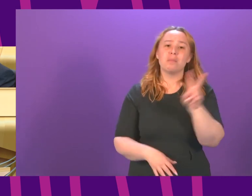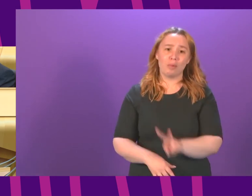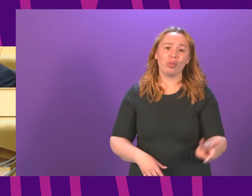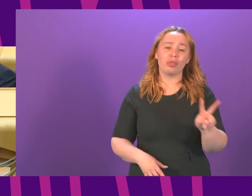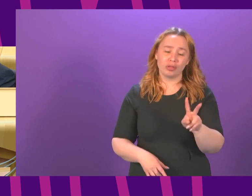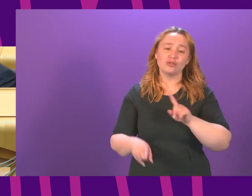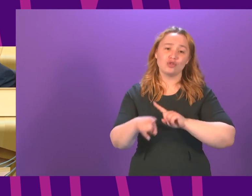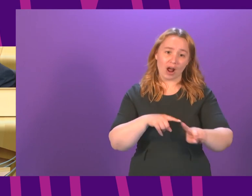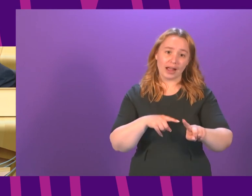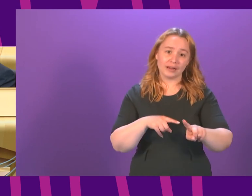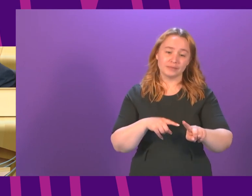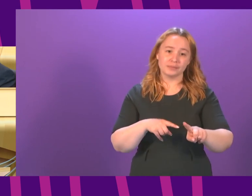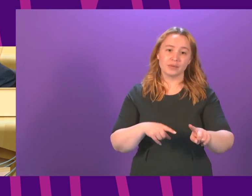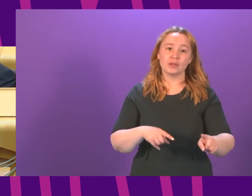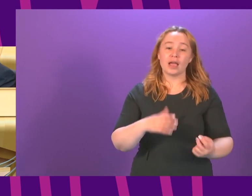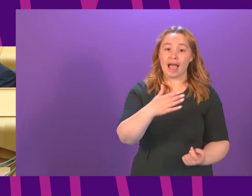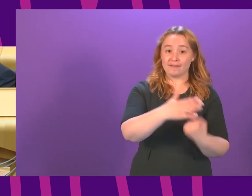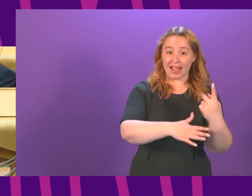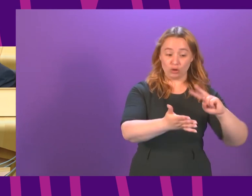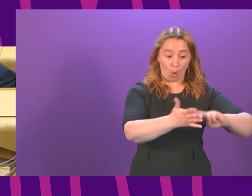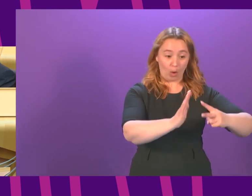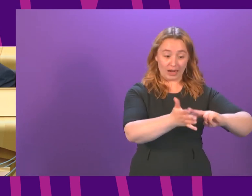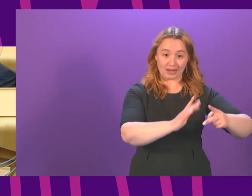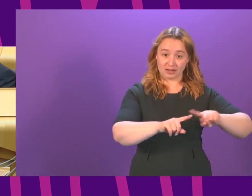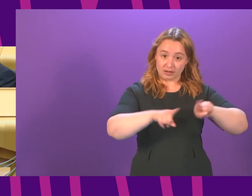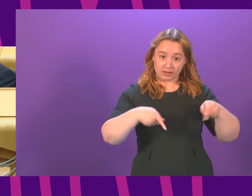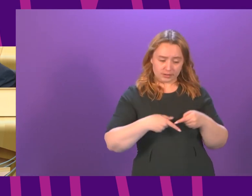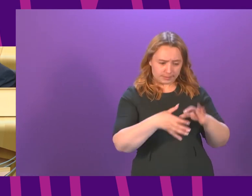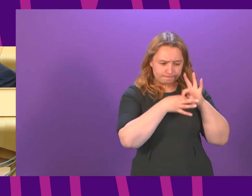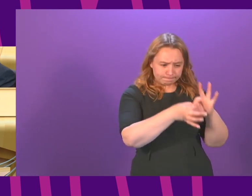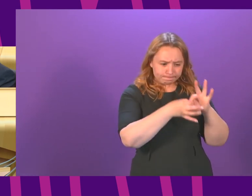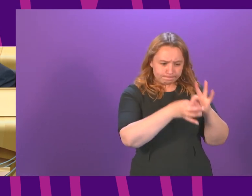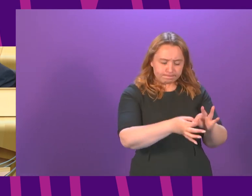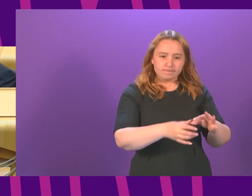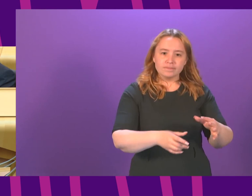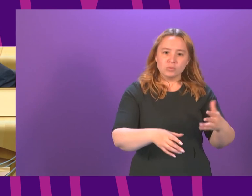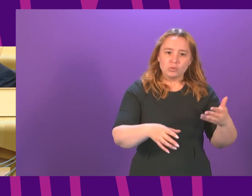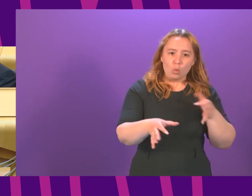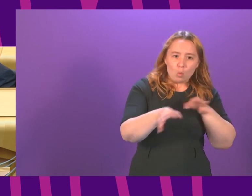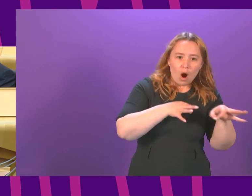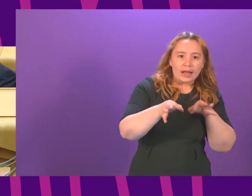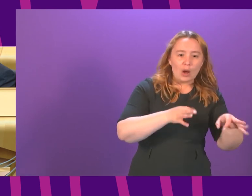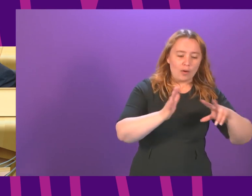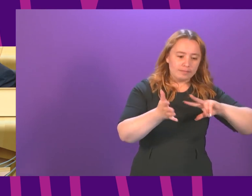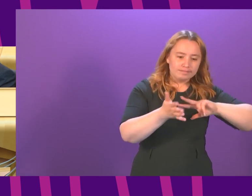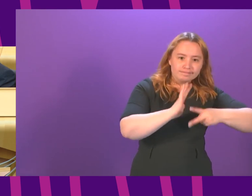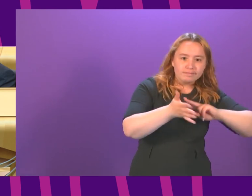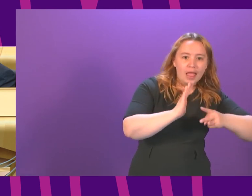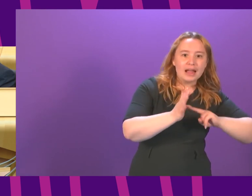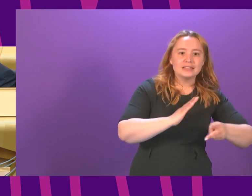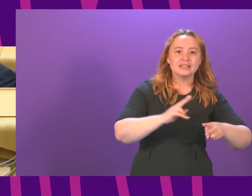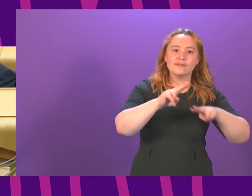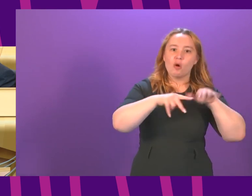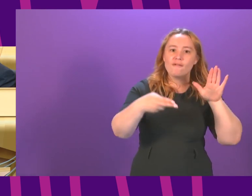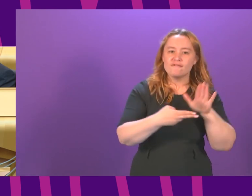we can we're working closely with the event organisers on preparations for the proposed fan zone the situation